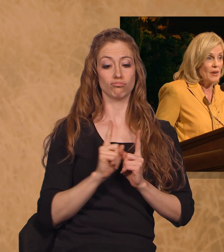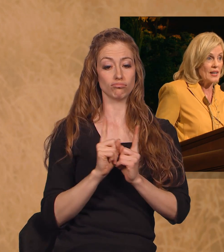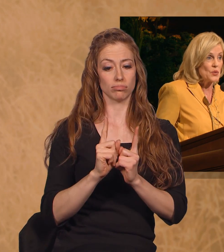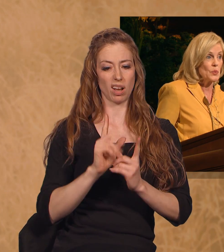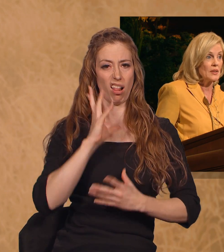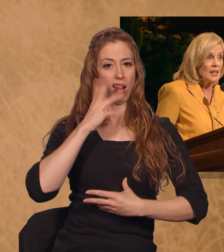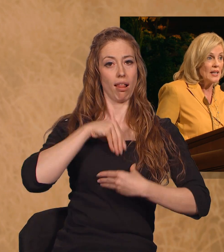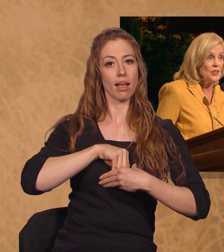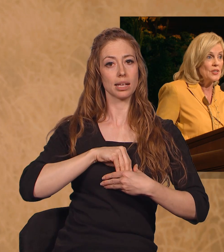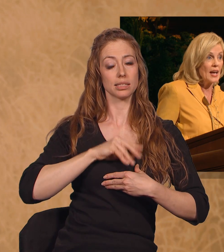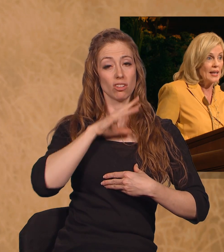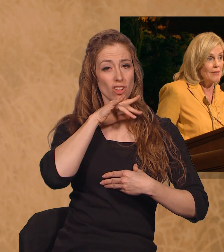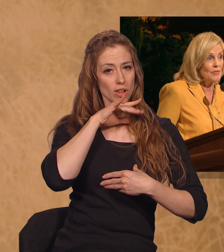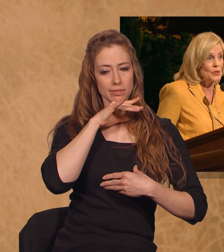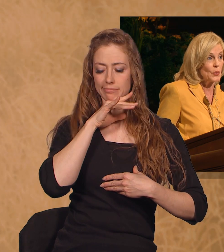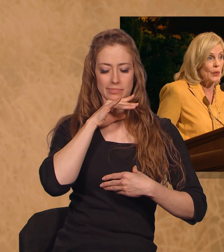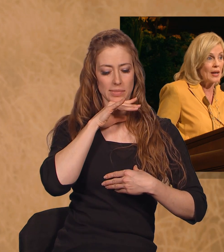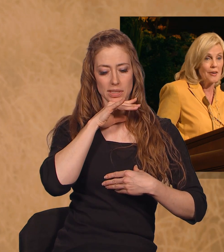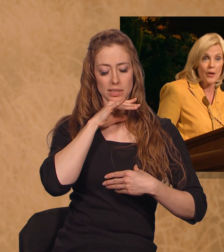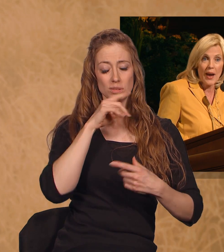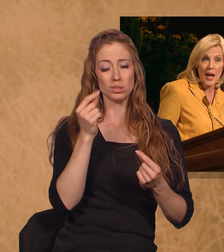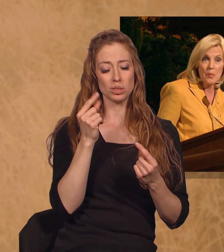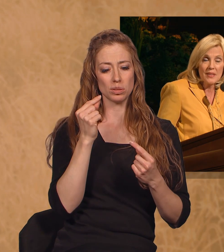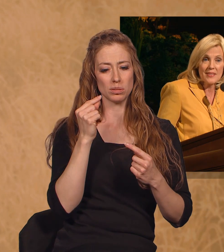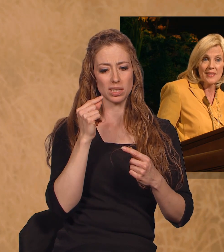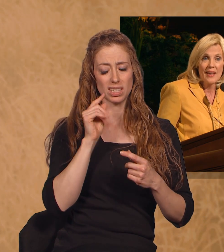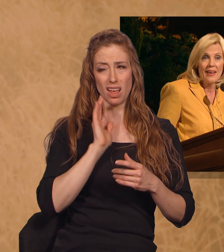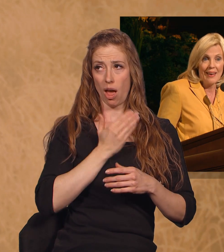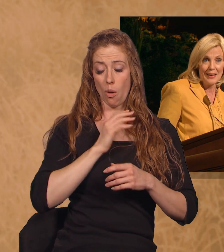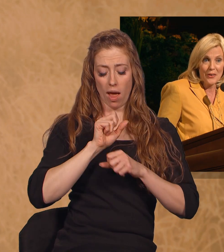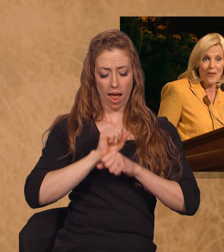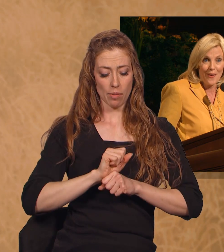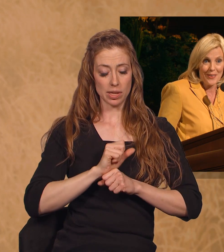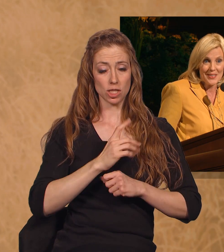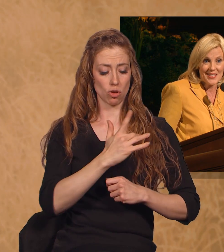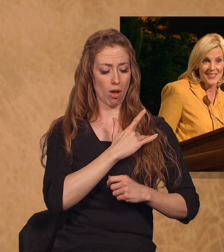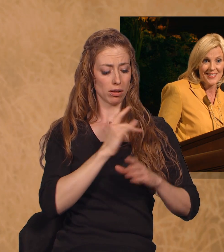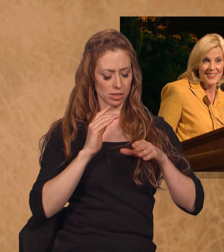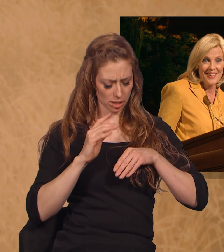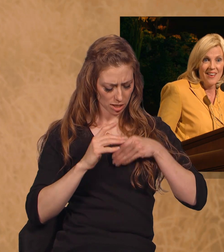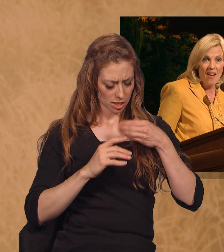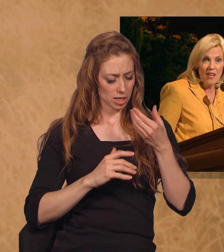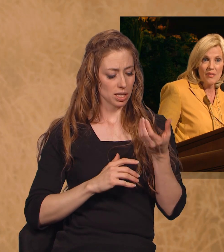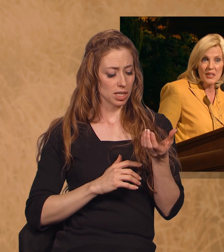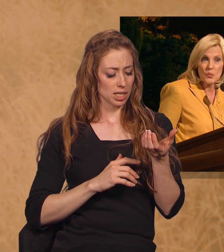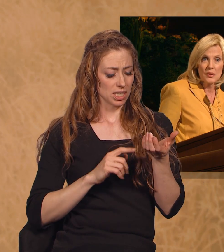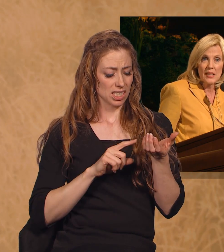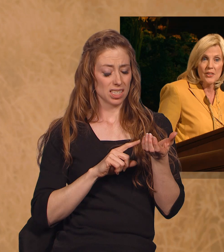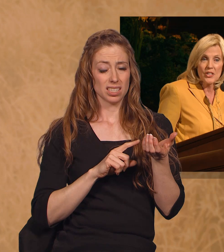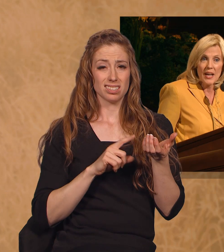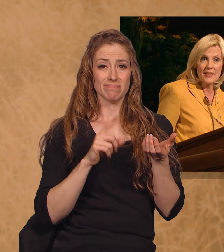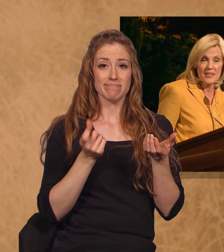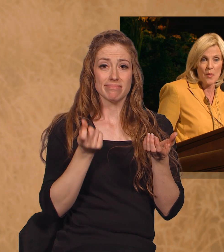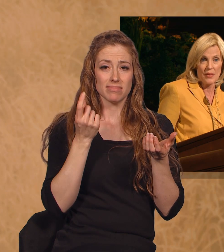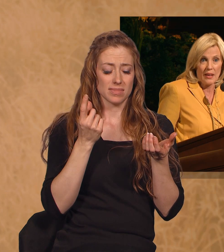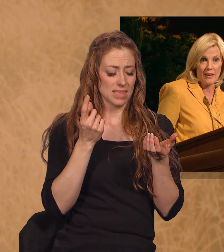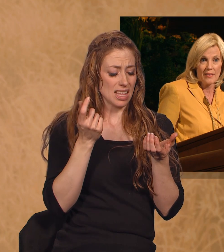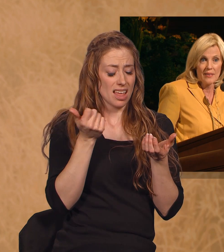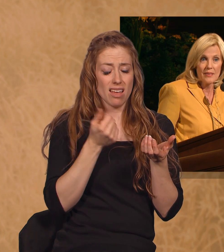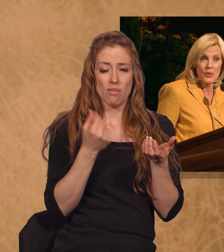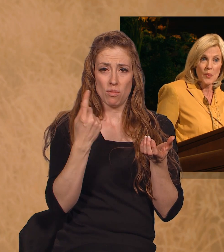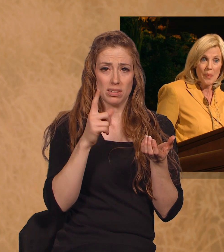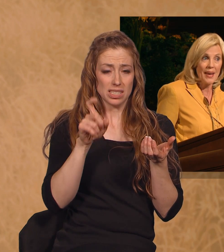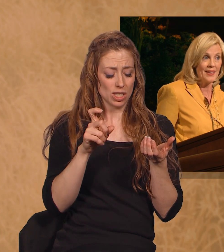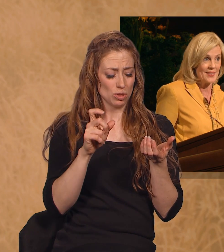each of us will need to take inventory of our habits and our hearts. All of us will need to change something,